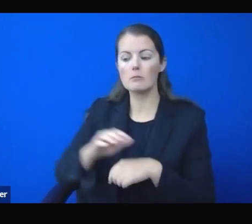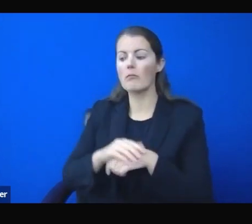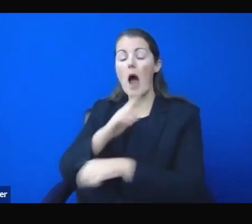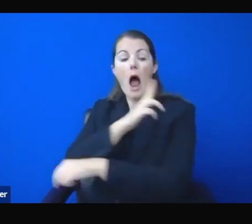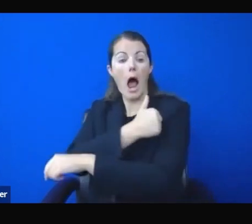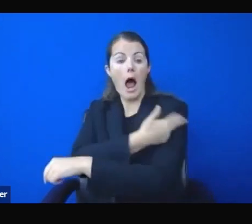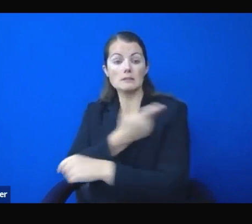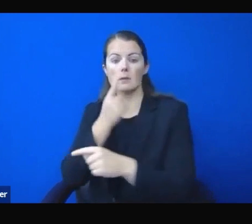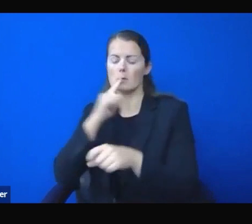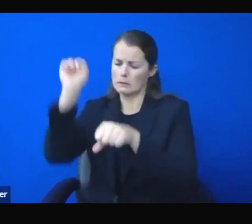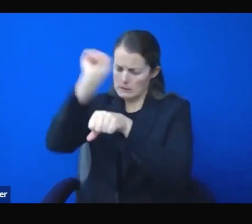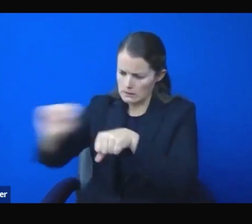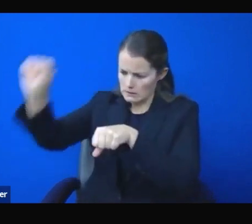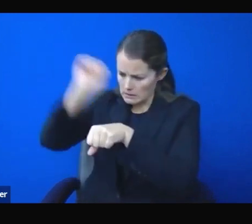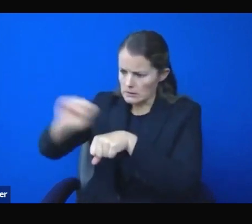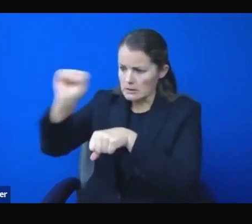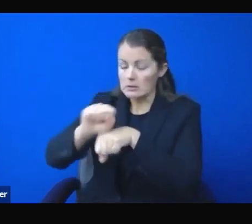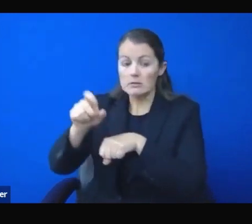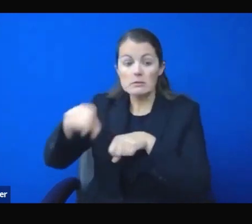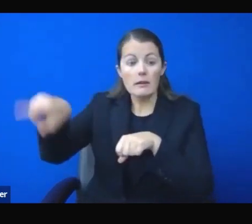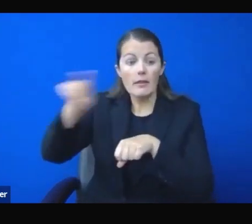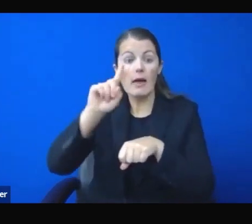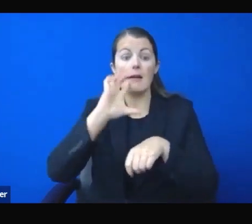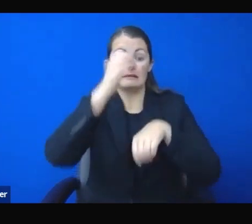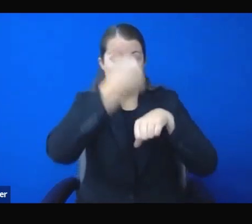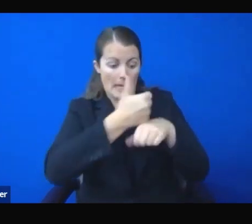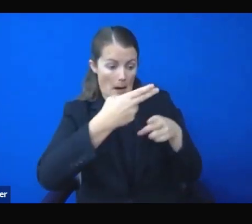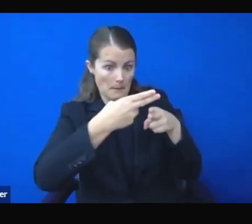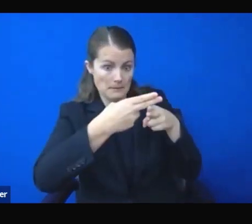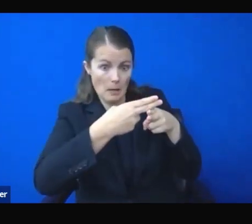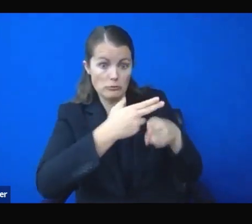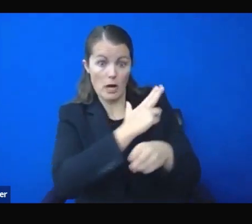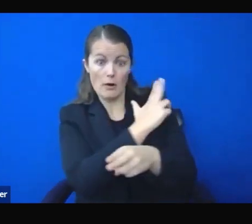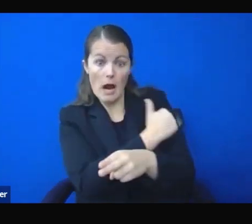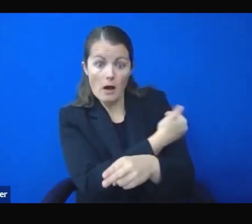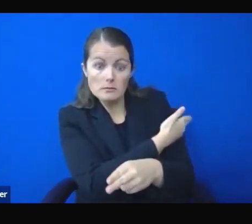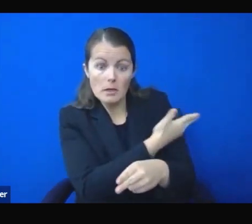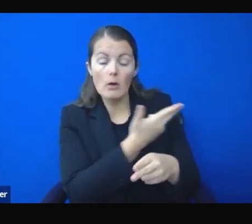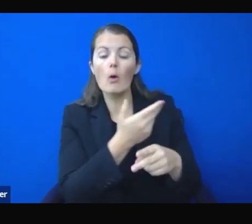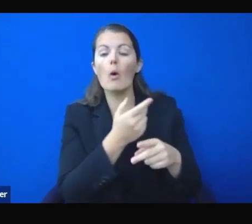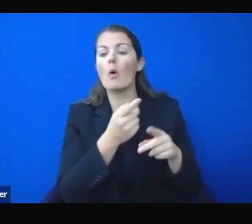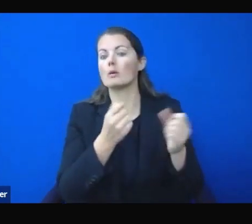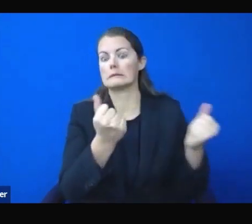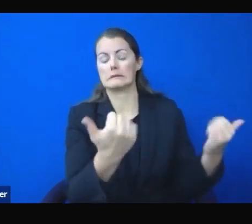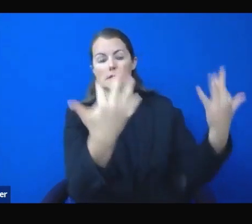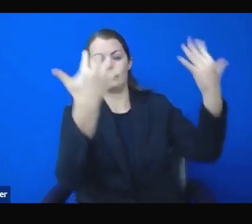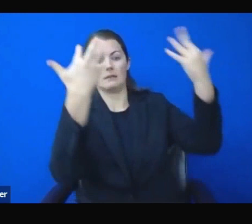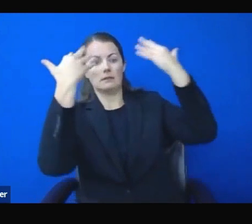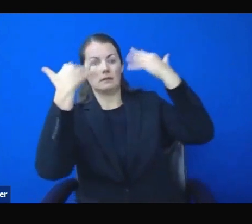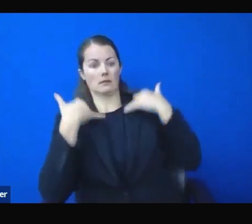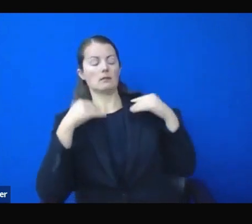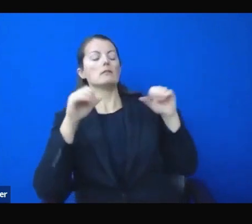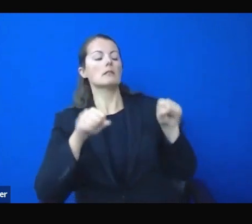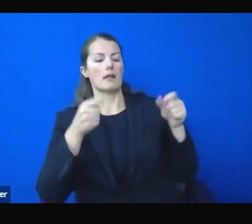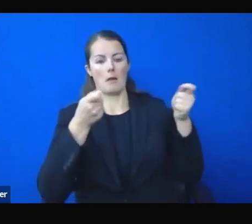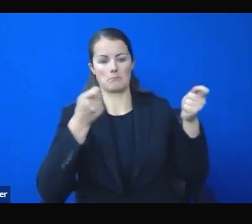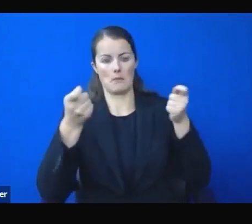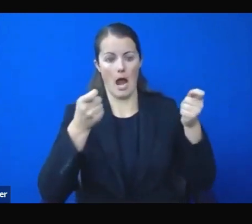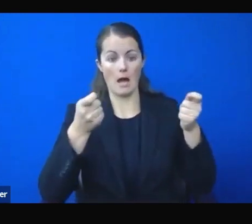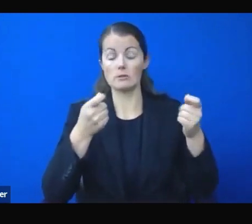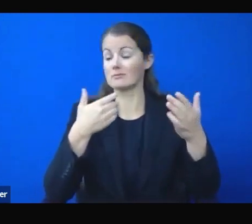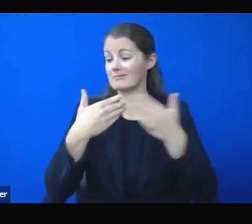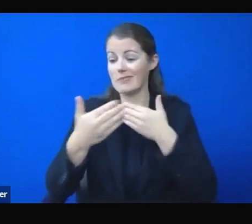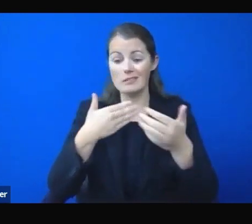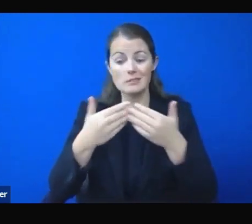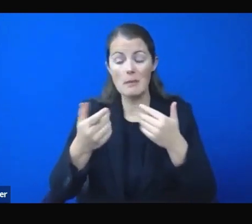when you need it, whether you have a heart attack, you're breaking an arm, or you catch the flu. There is no doubt our